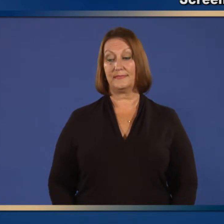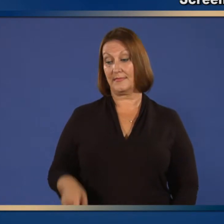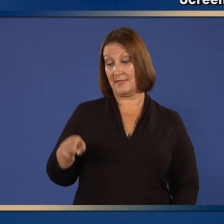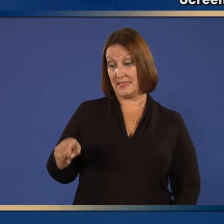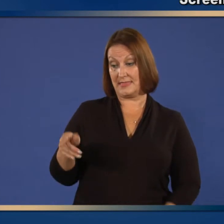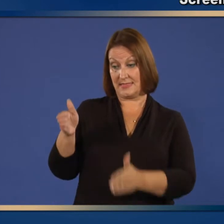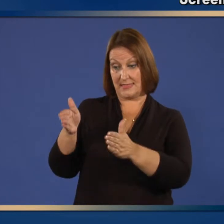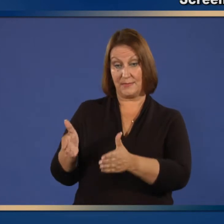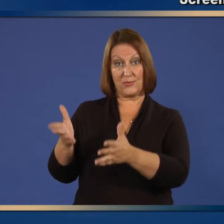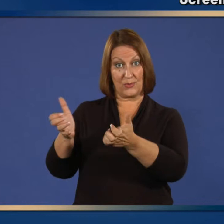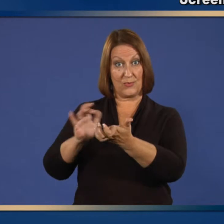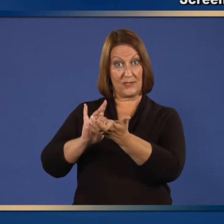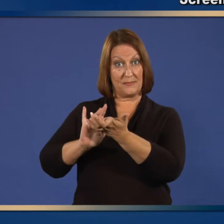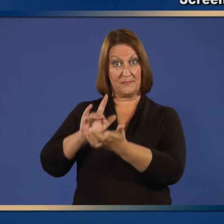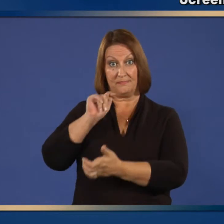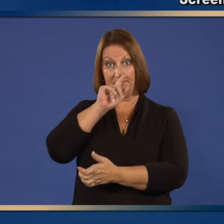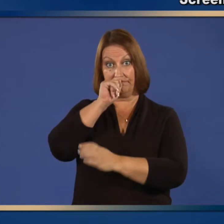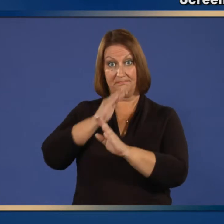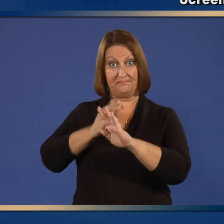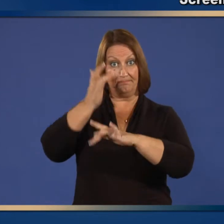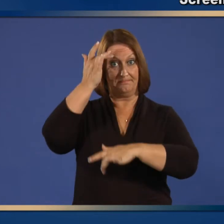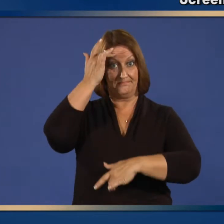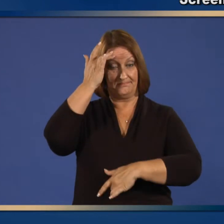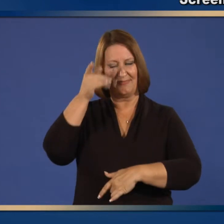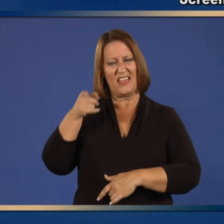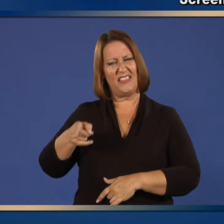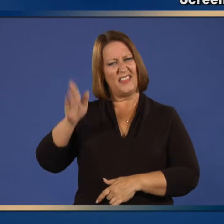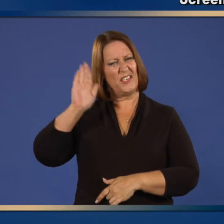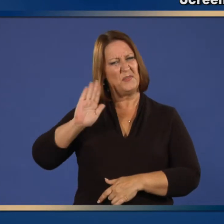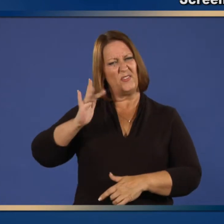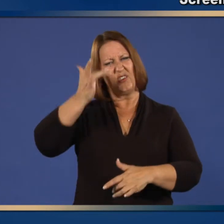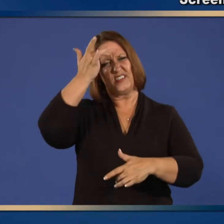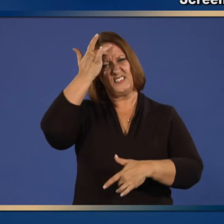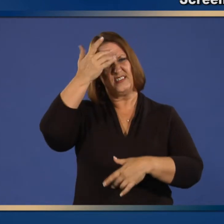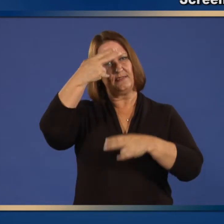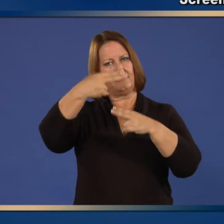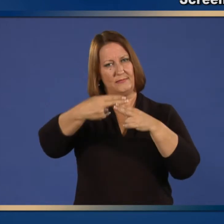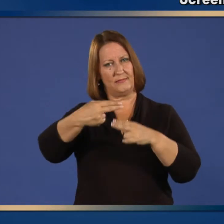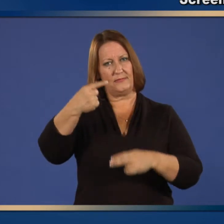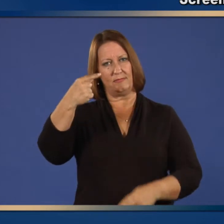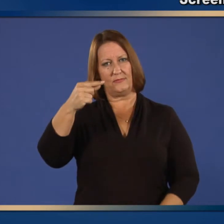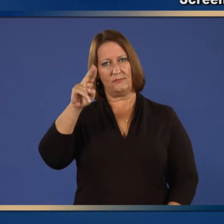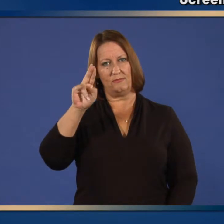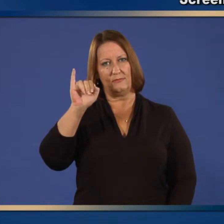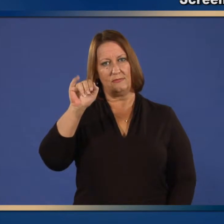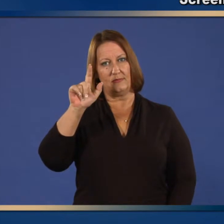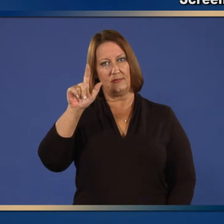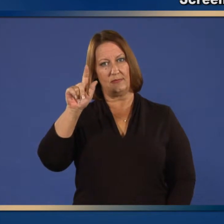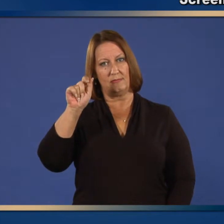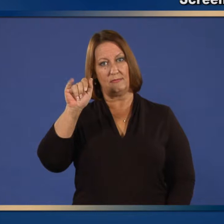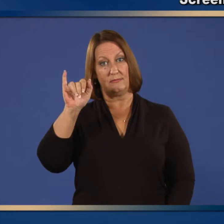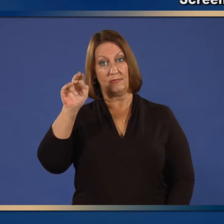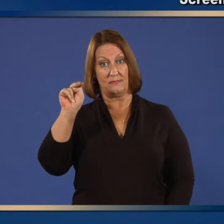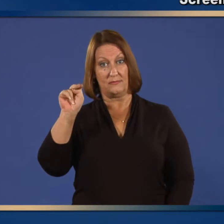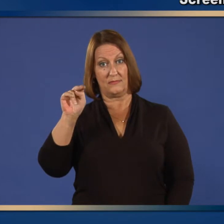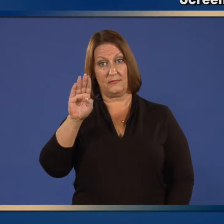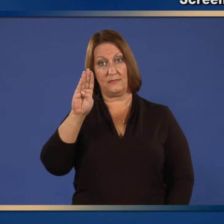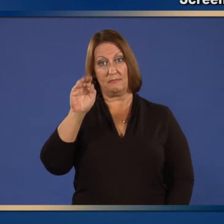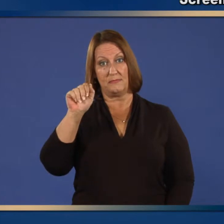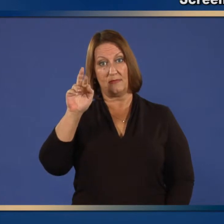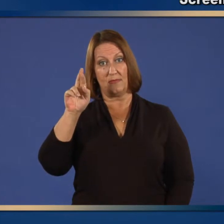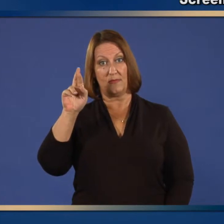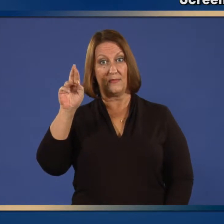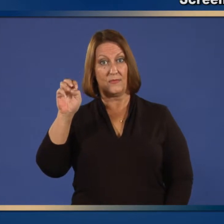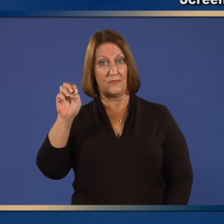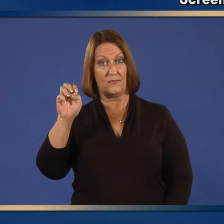Has the person to be vaccinated ever had Guillain-Barre syndrome? 19. It is prudent to avoid